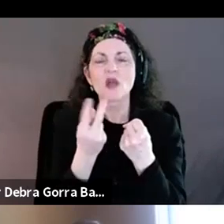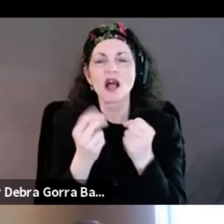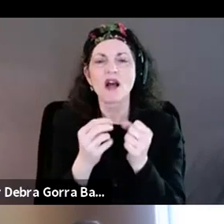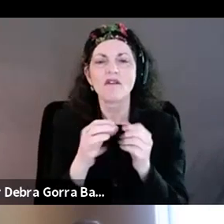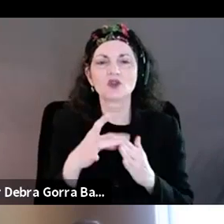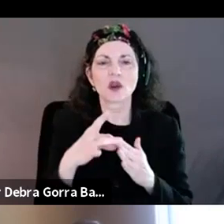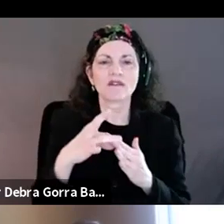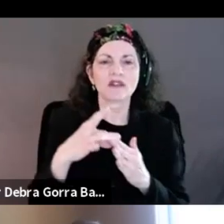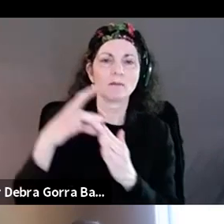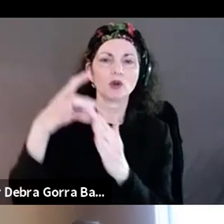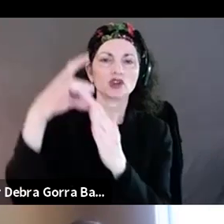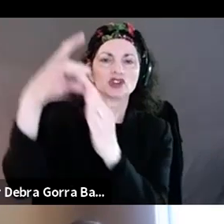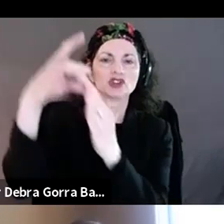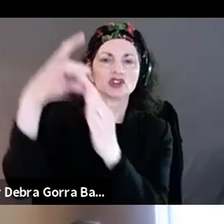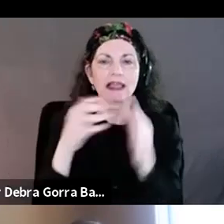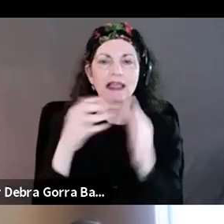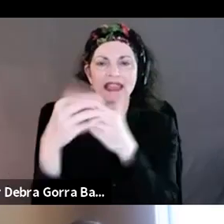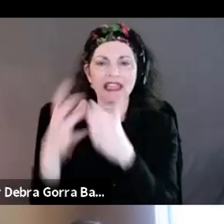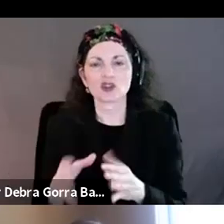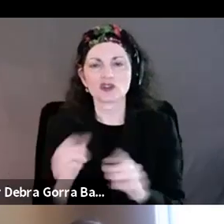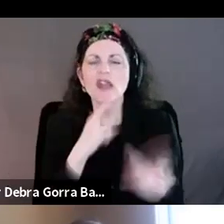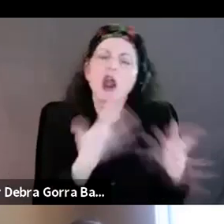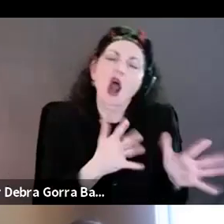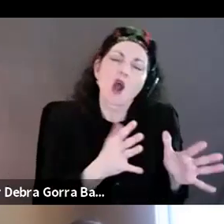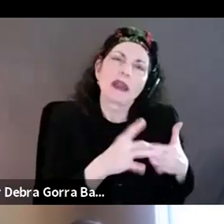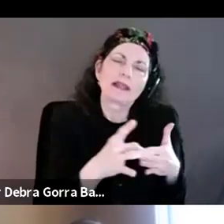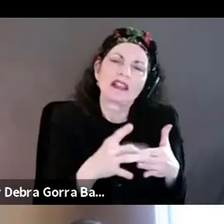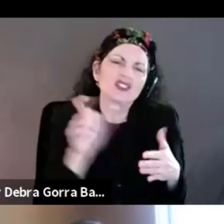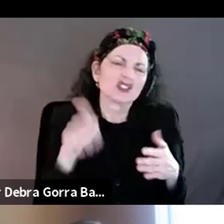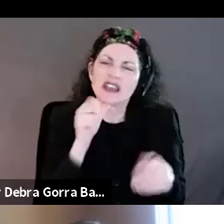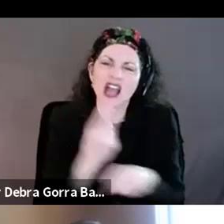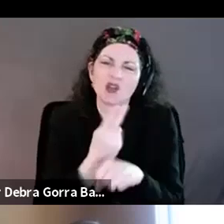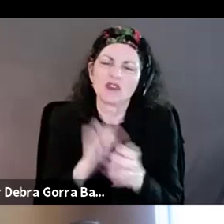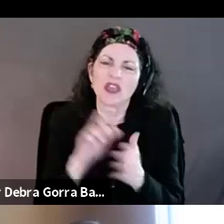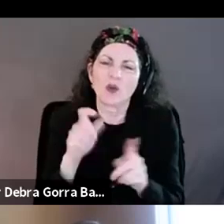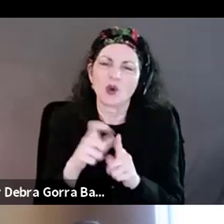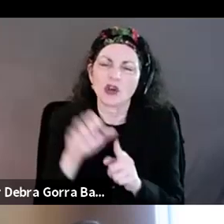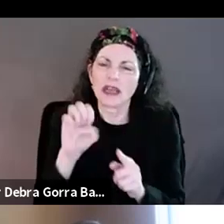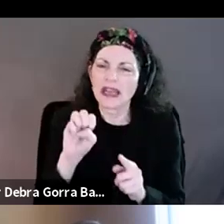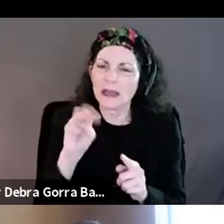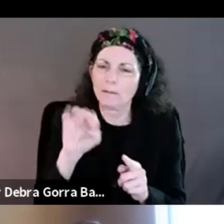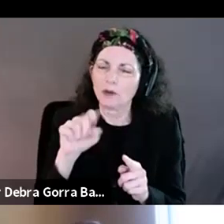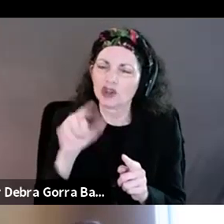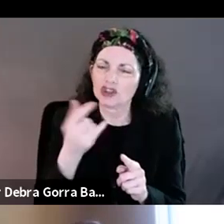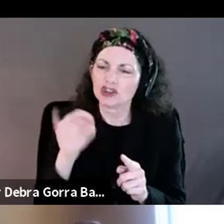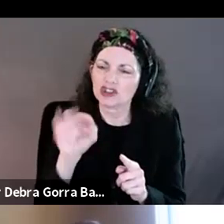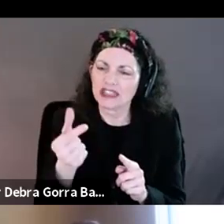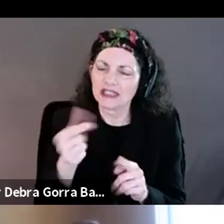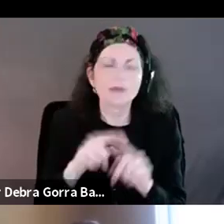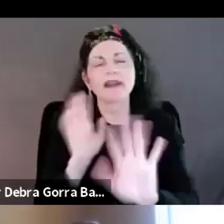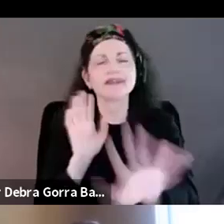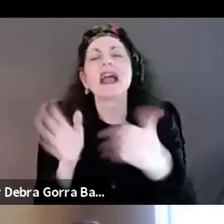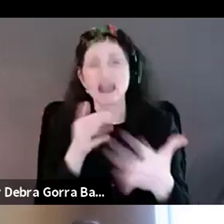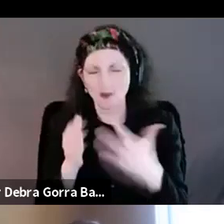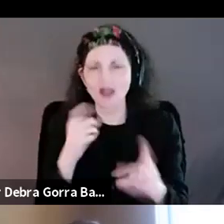and really already leaders. I don't even love that word, but to create capstone projects. And so we